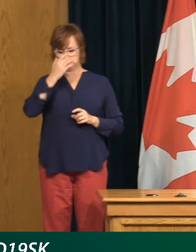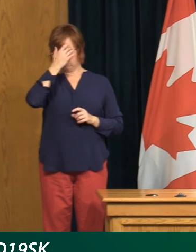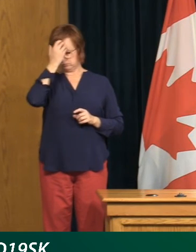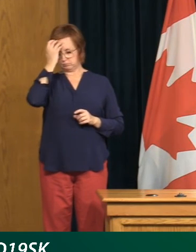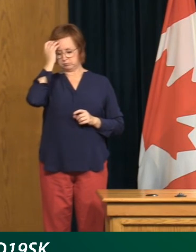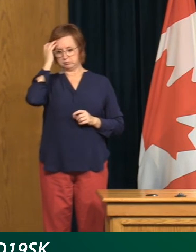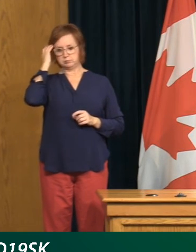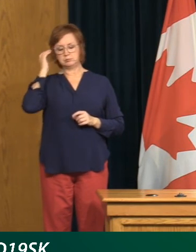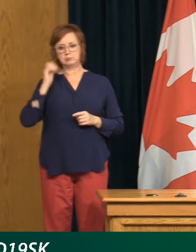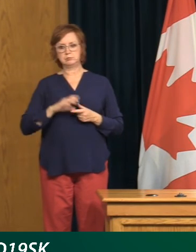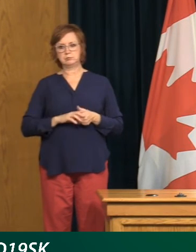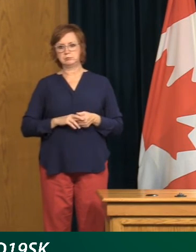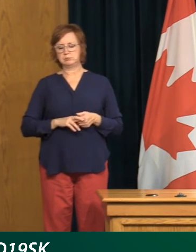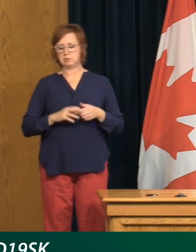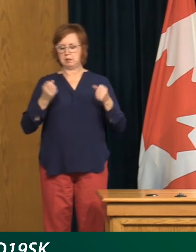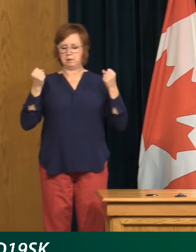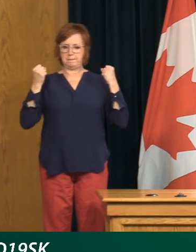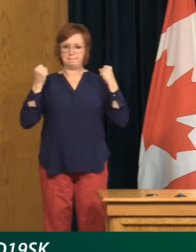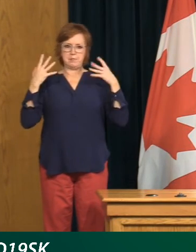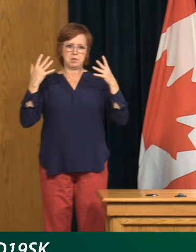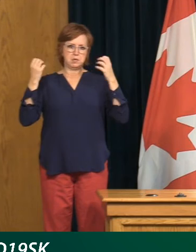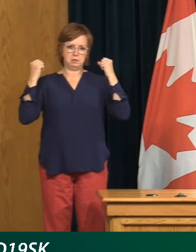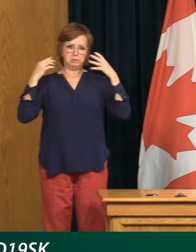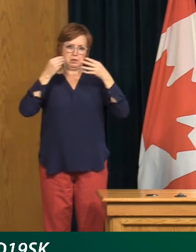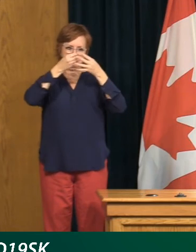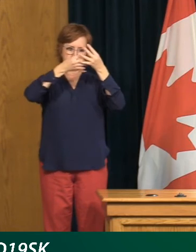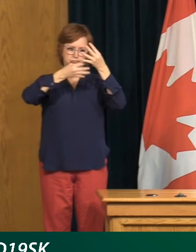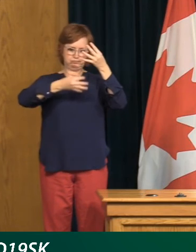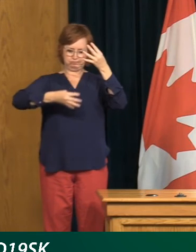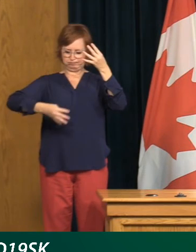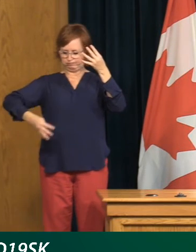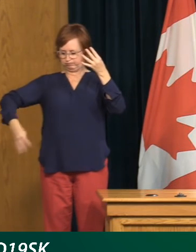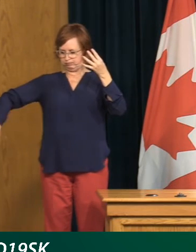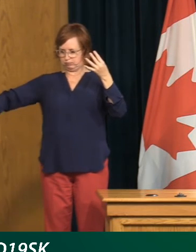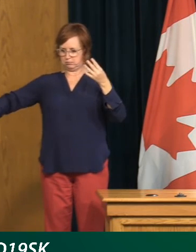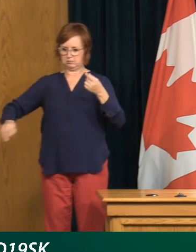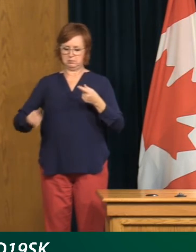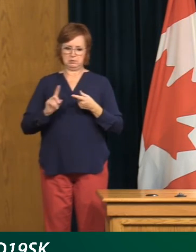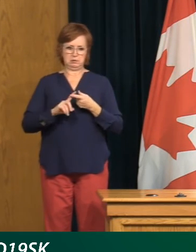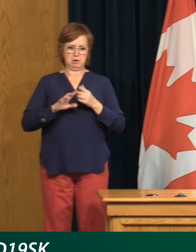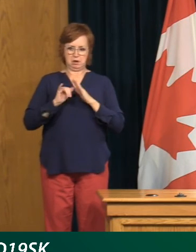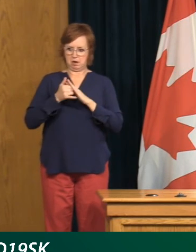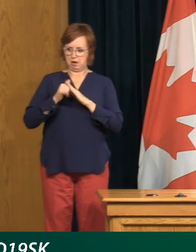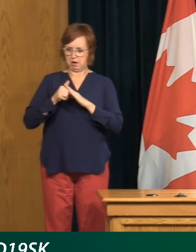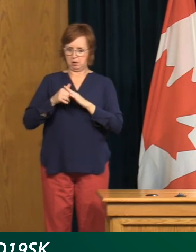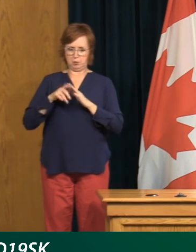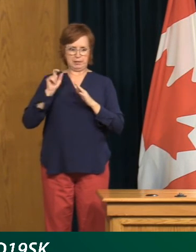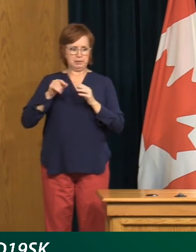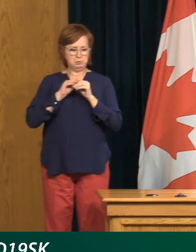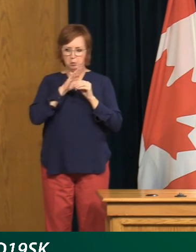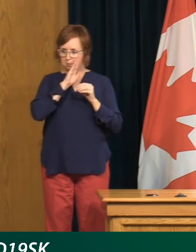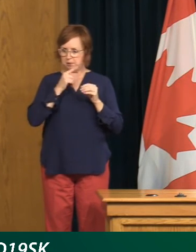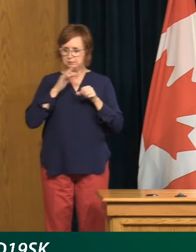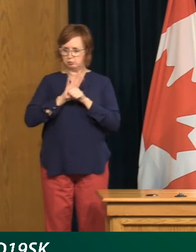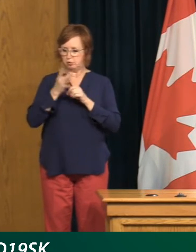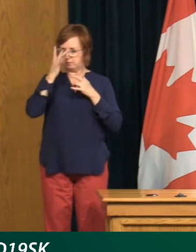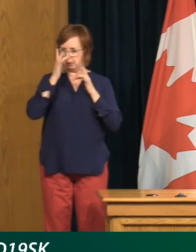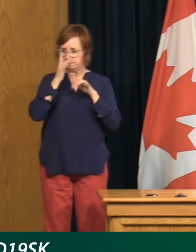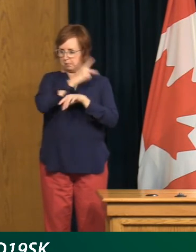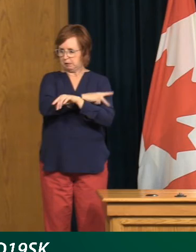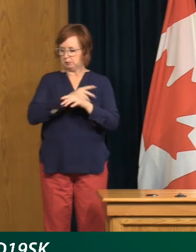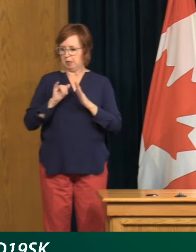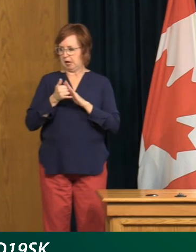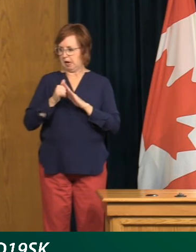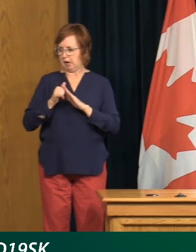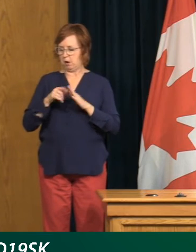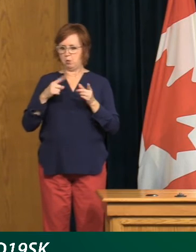there's so many different factors that go into how we trigger building extra capacity. And again, as I started in the last